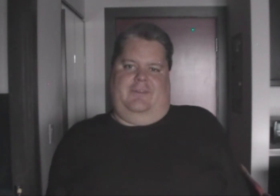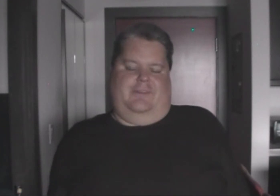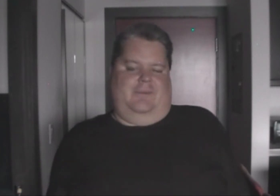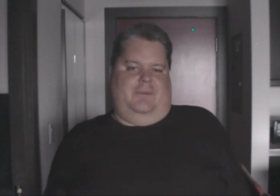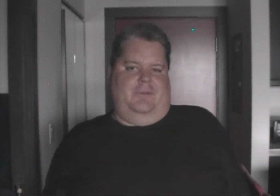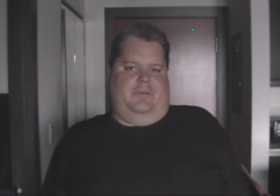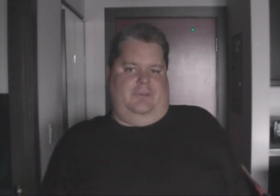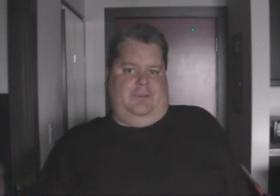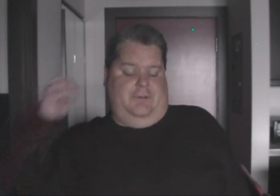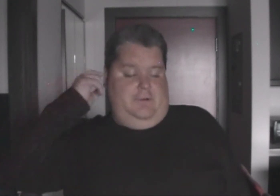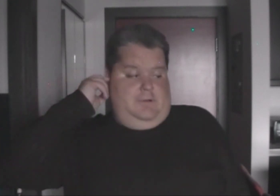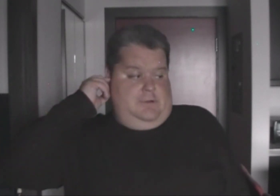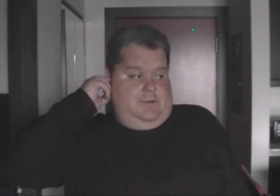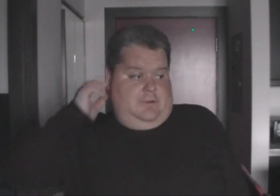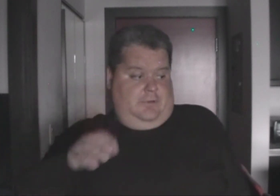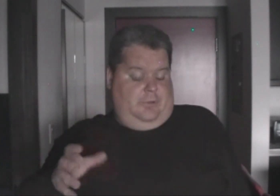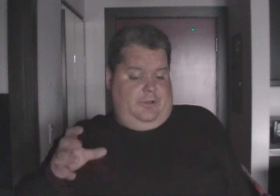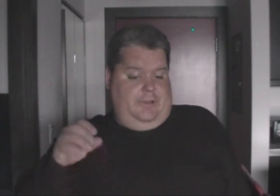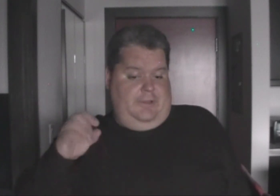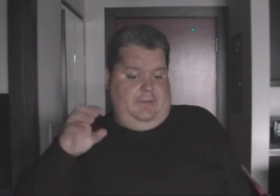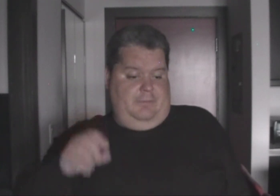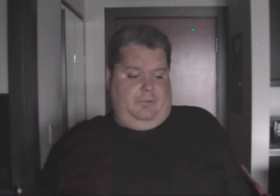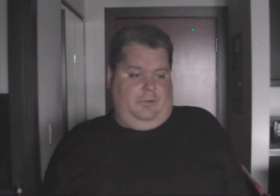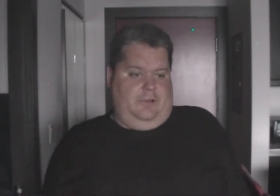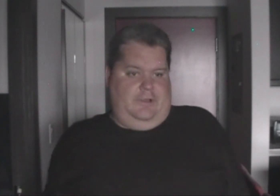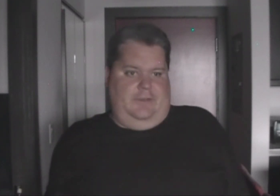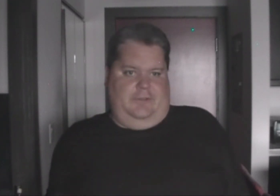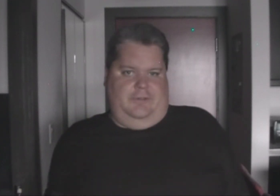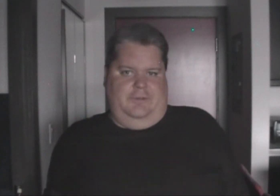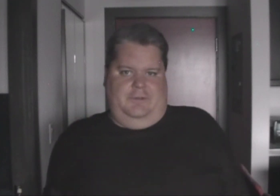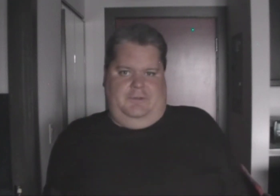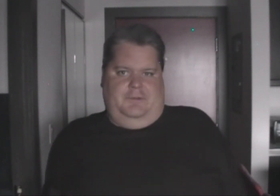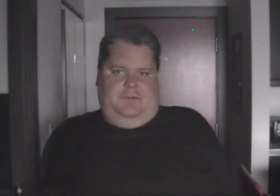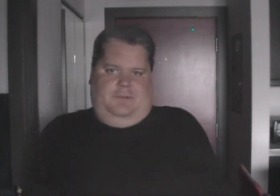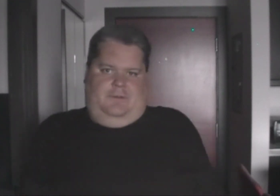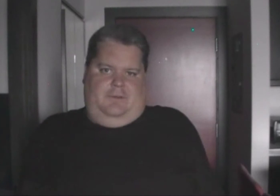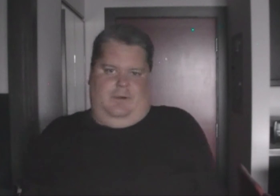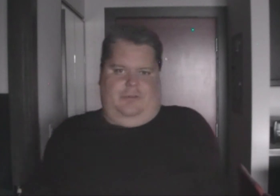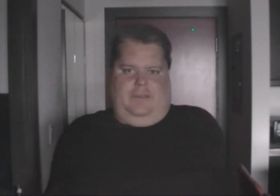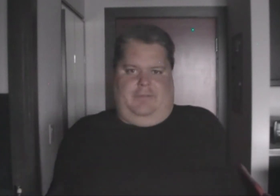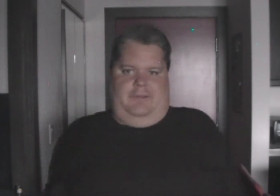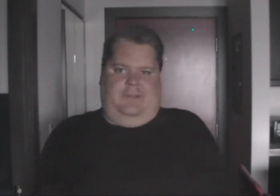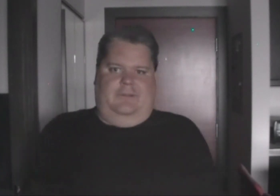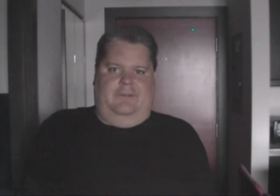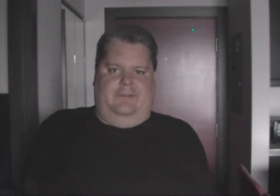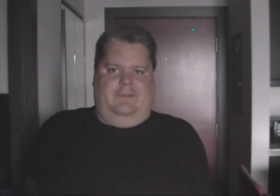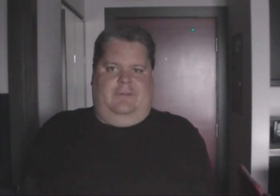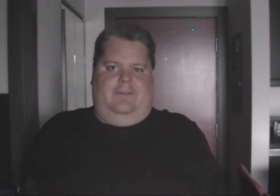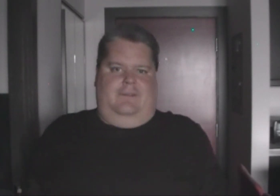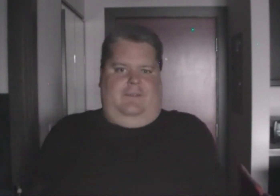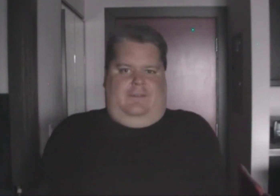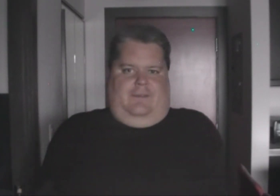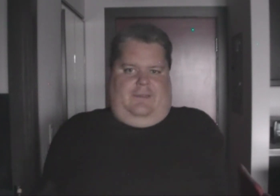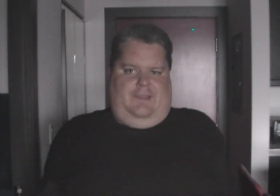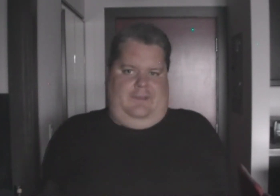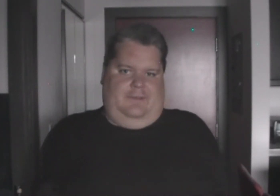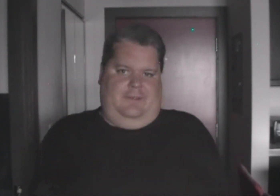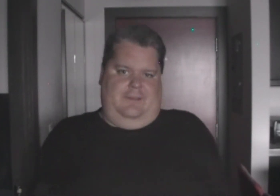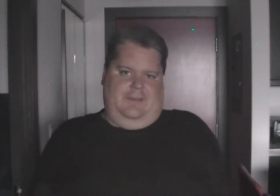guys, remember those, uh, toy blue guys. Always after you. And, I like